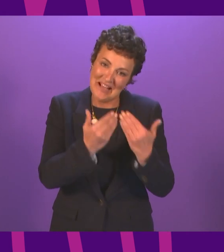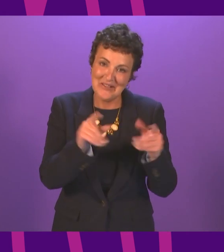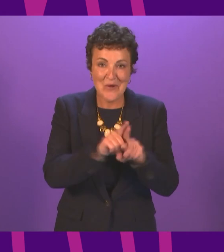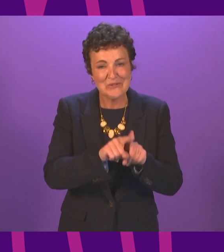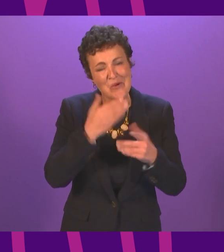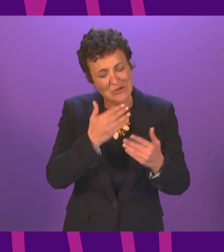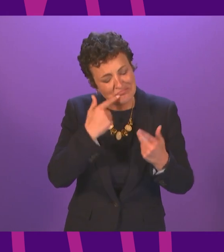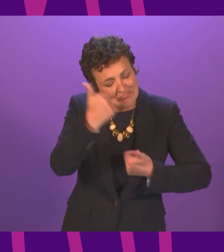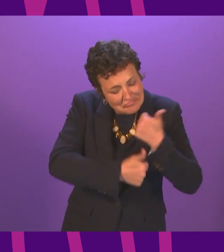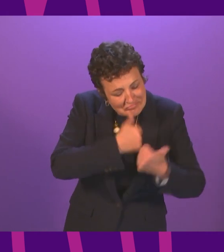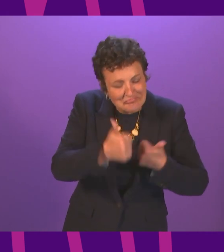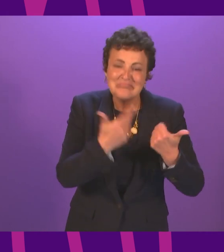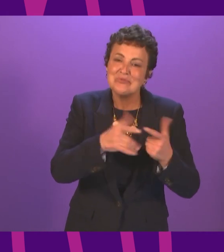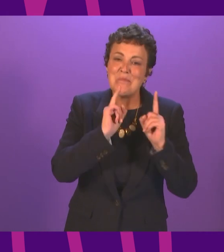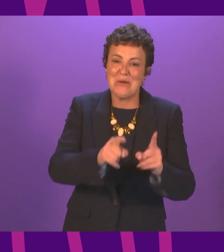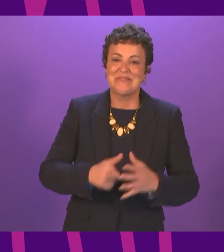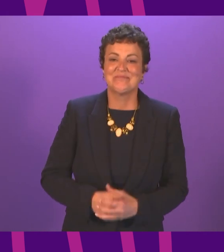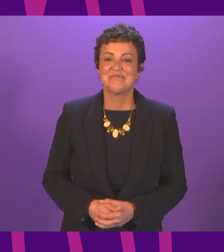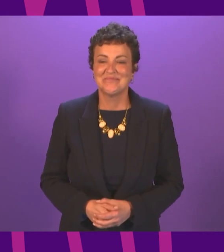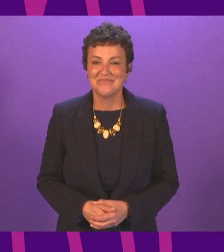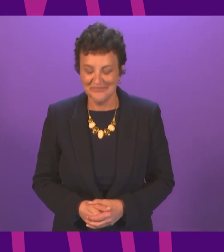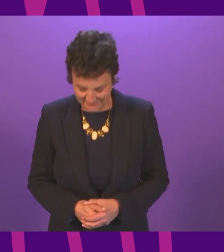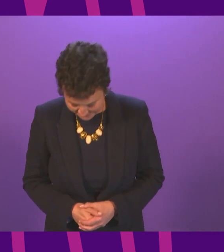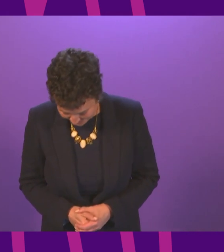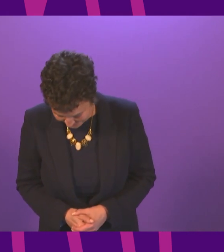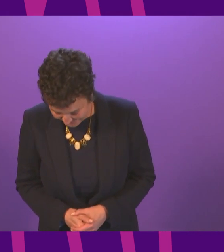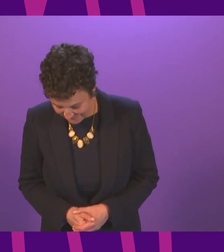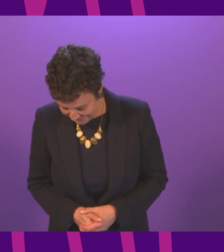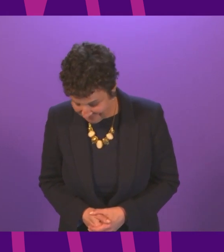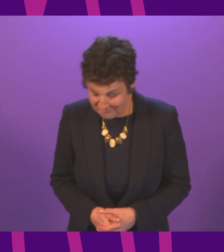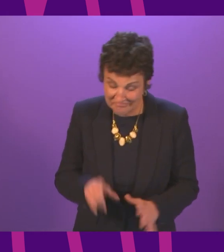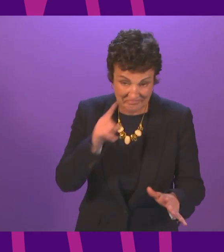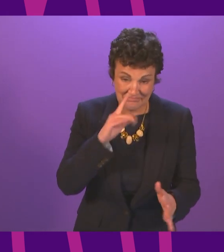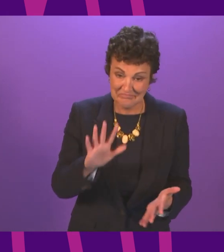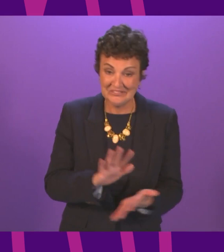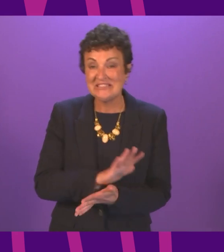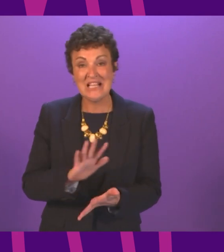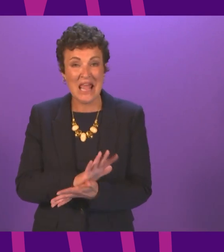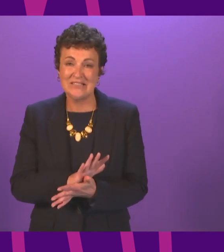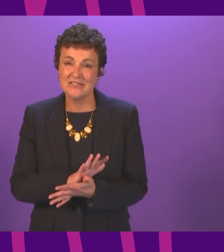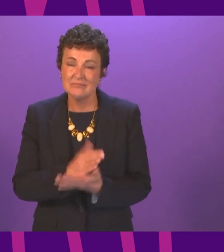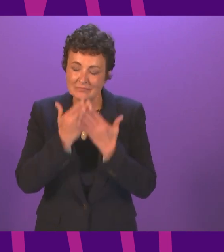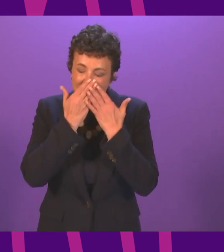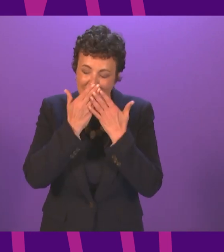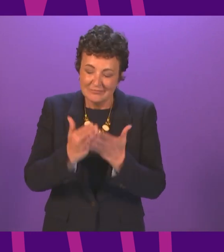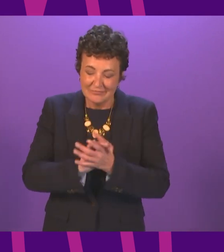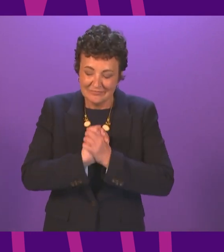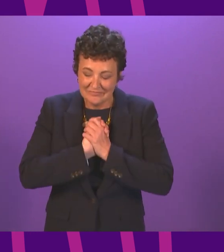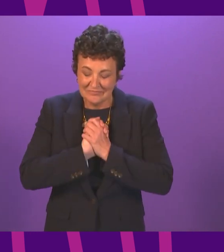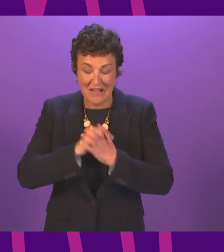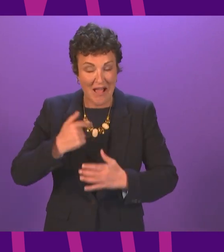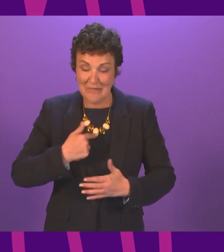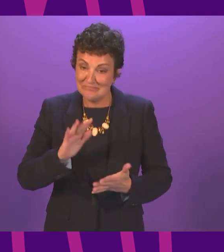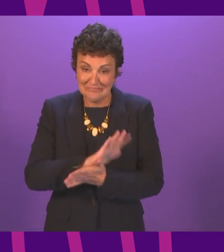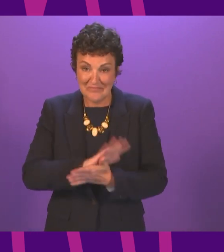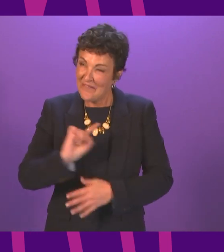to you on your appointment I'm delighted honoured and humbled to be able to give my first speech as the first SNP